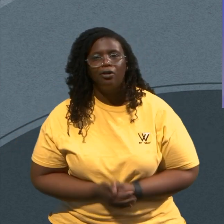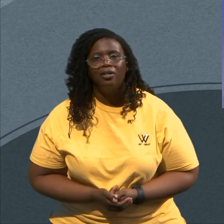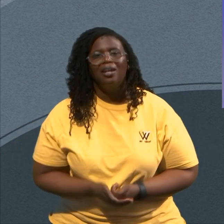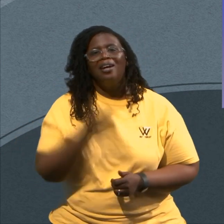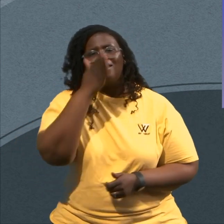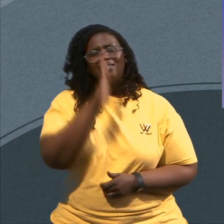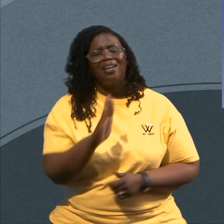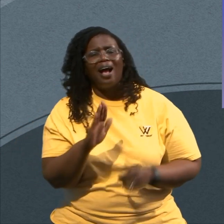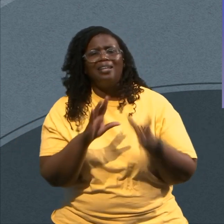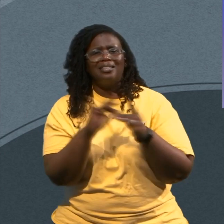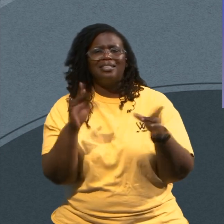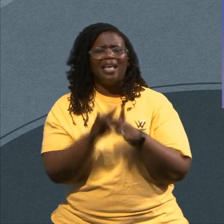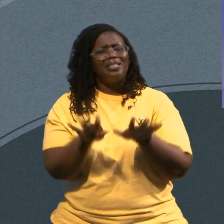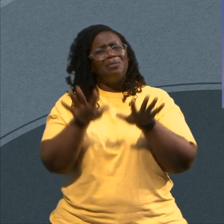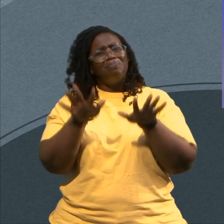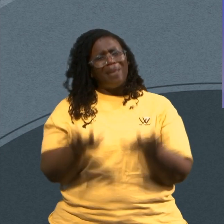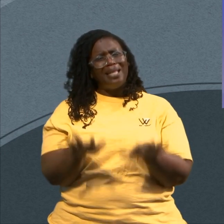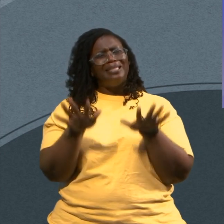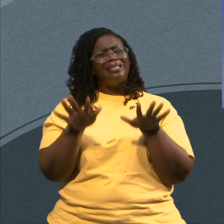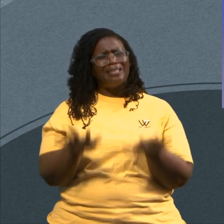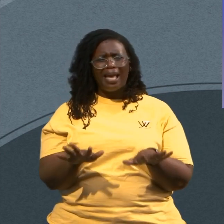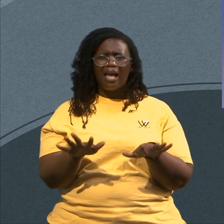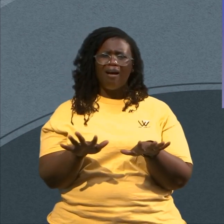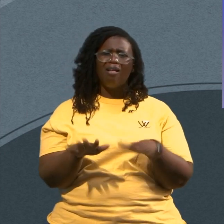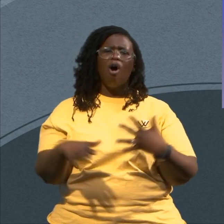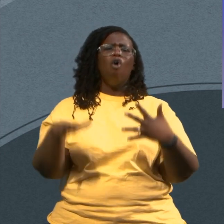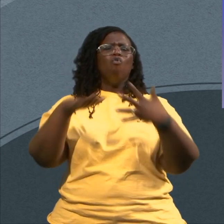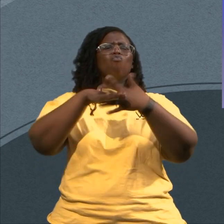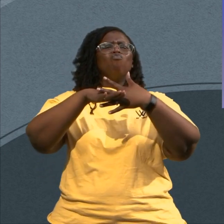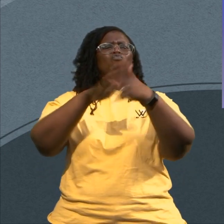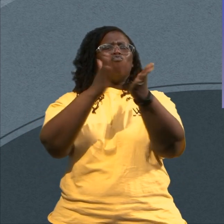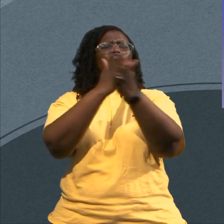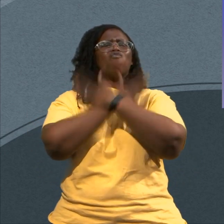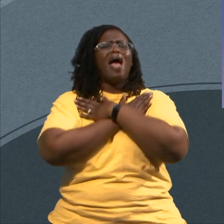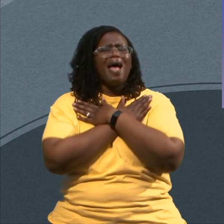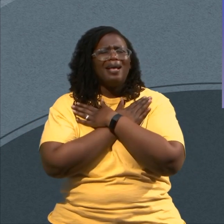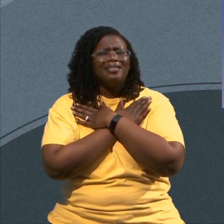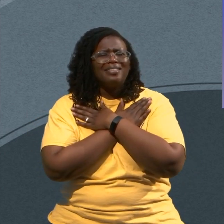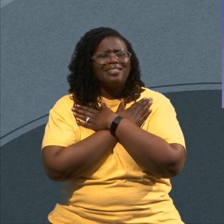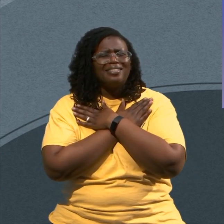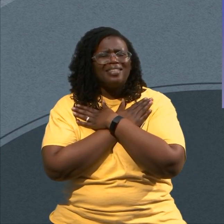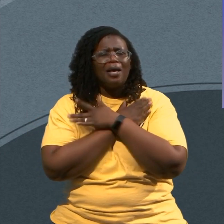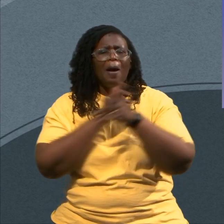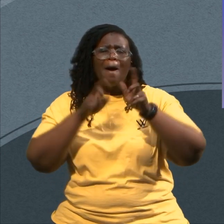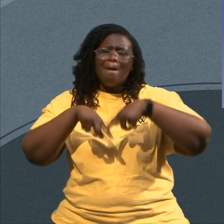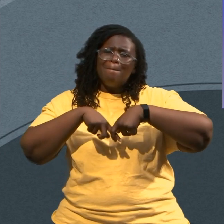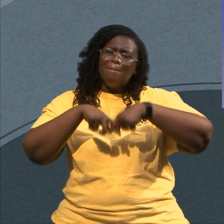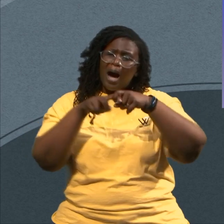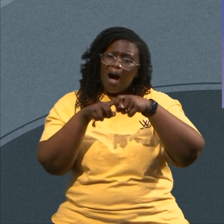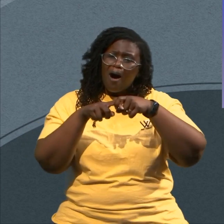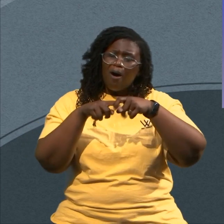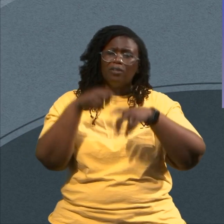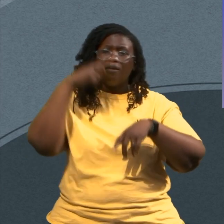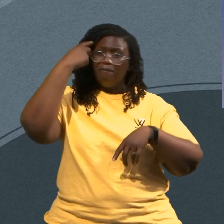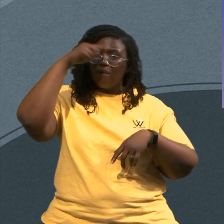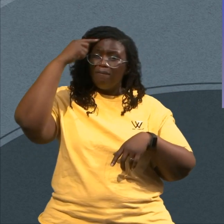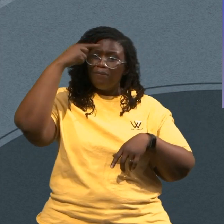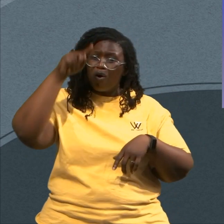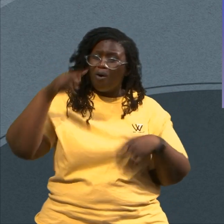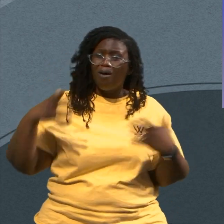And Take Some Rest I Need To Hit Pause So I Can Rest But There's A